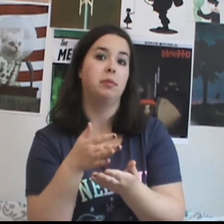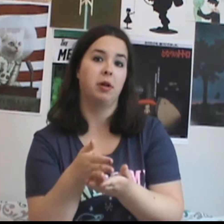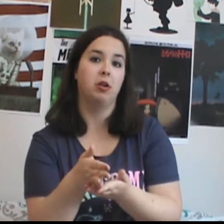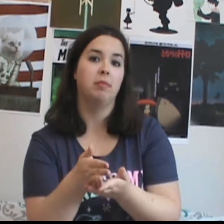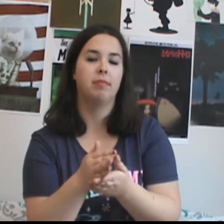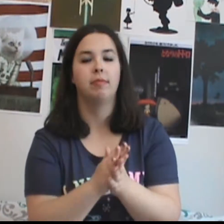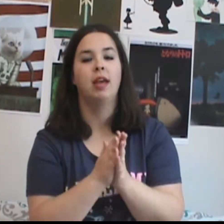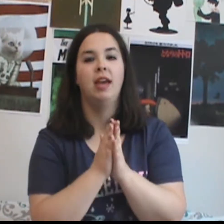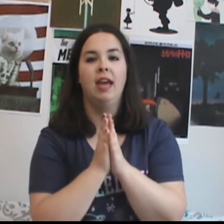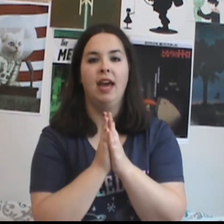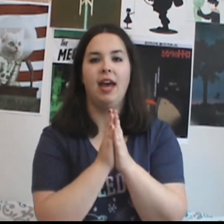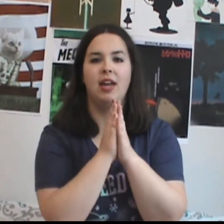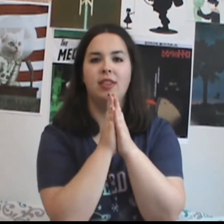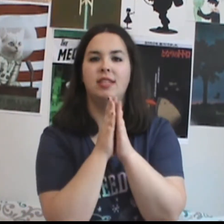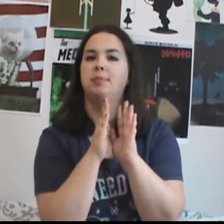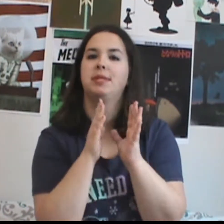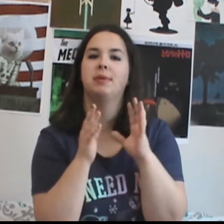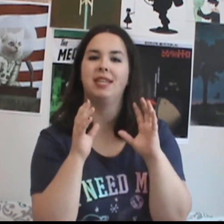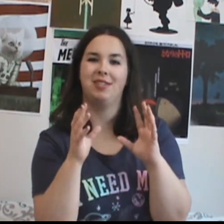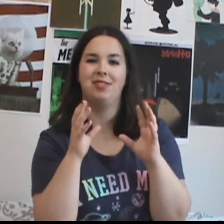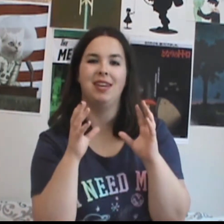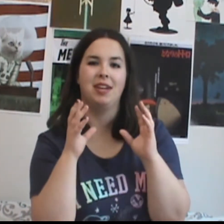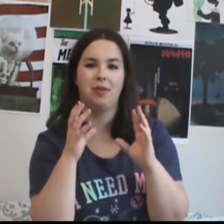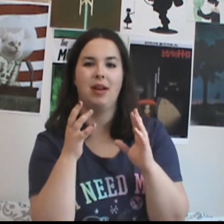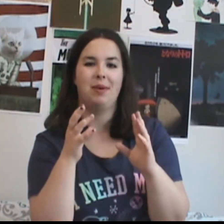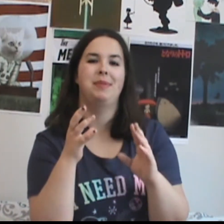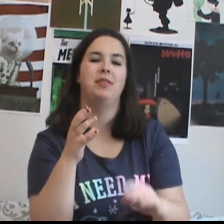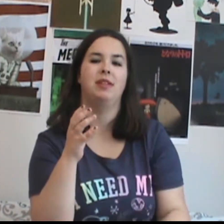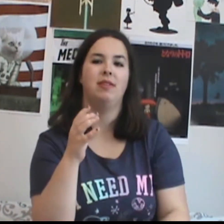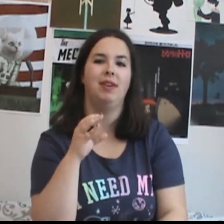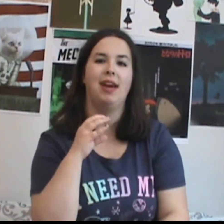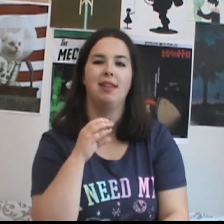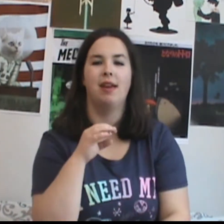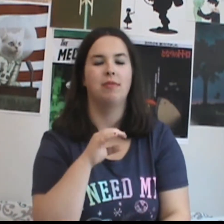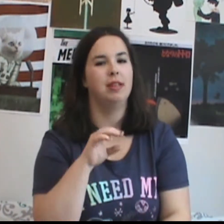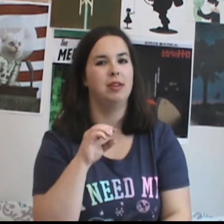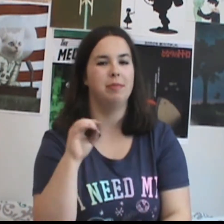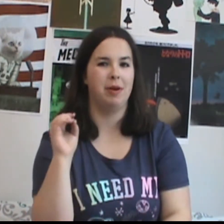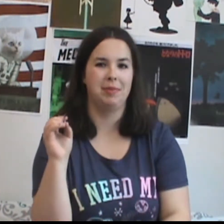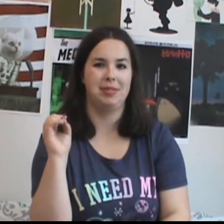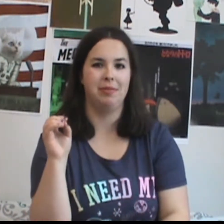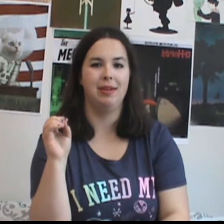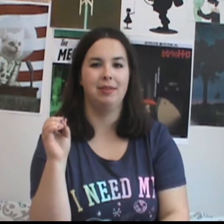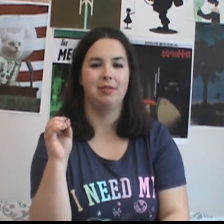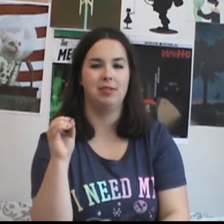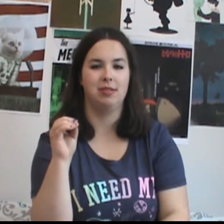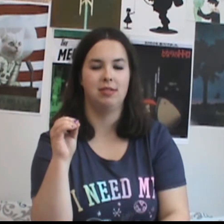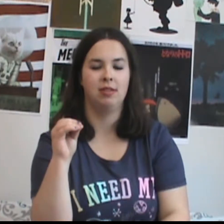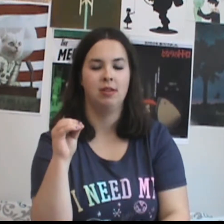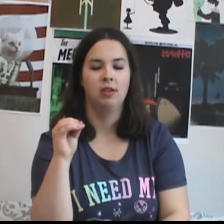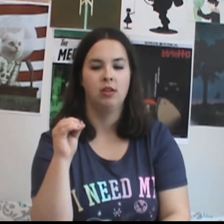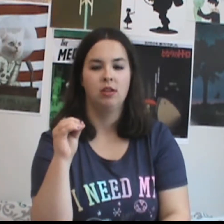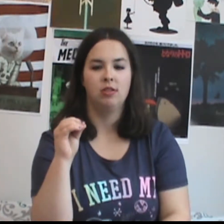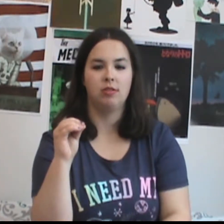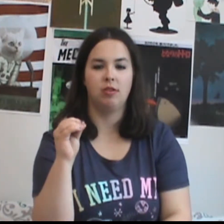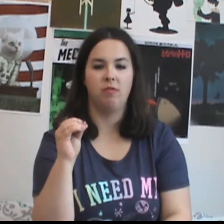of murder. And this was a really interesting and great episode that definitely had a lot of really good moments to it, and it was just sort of